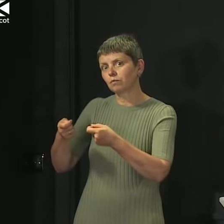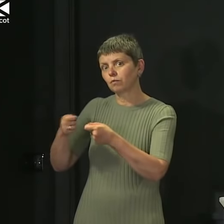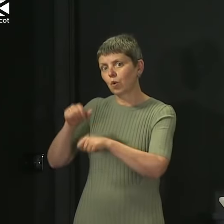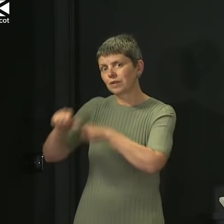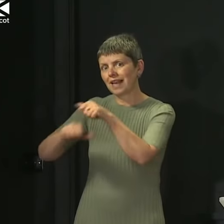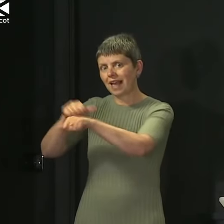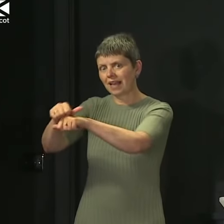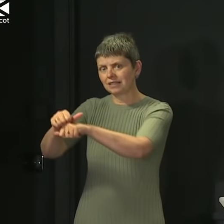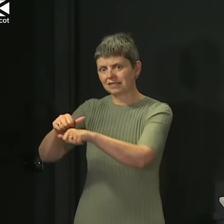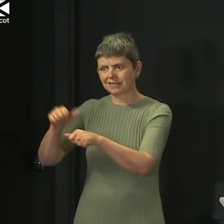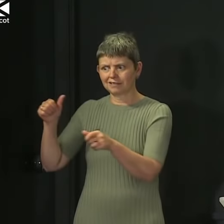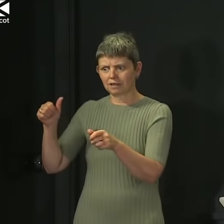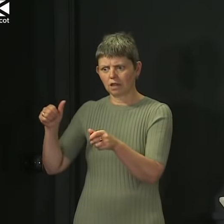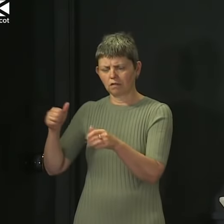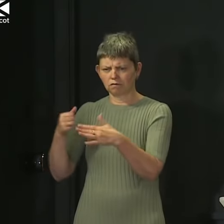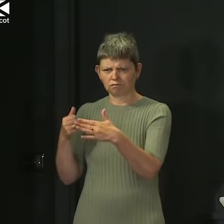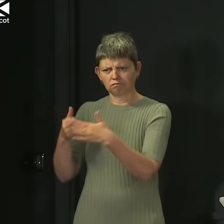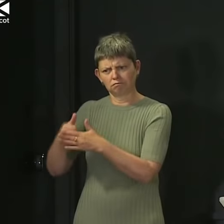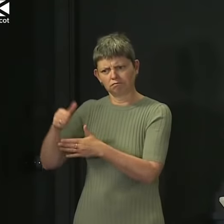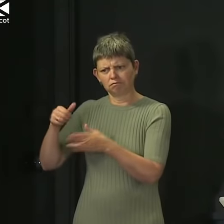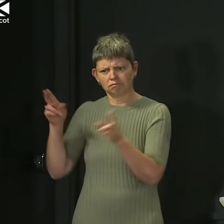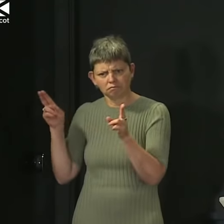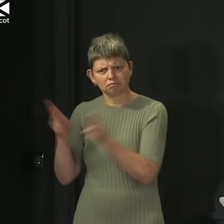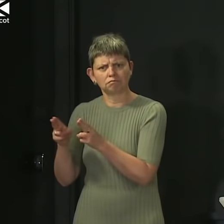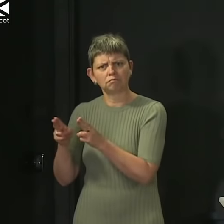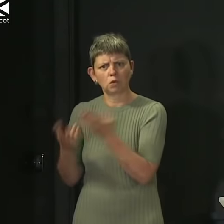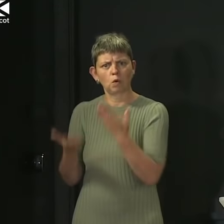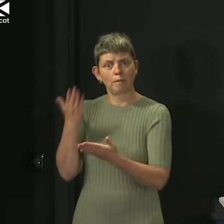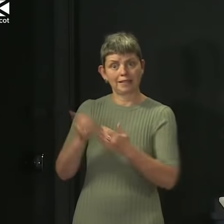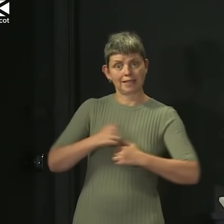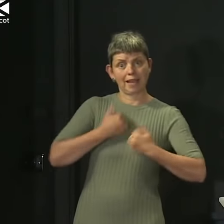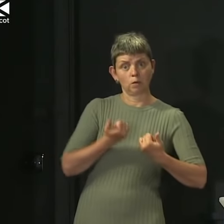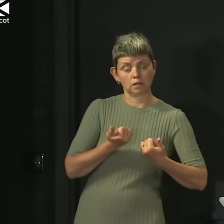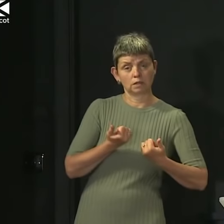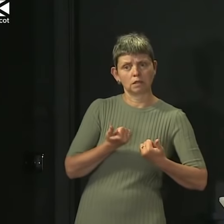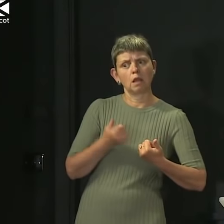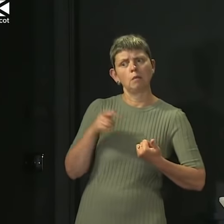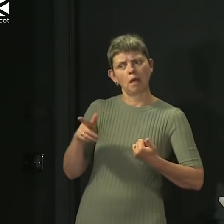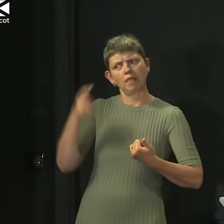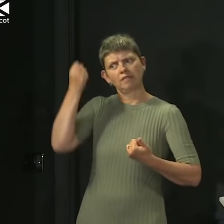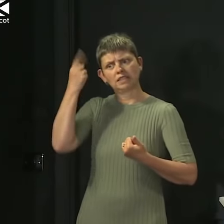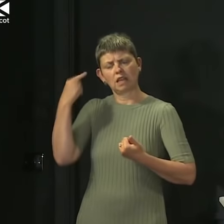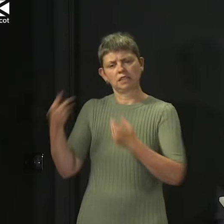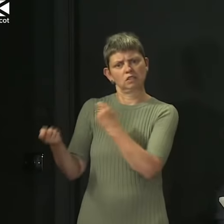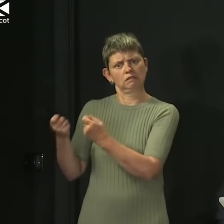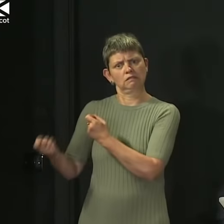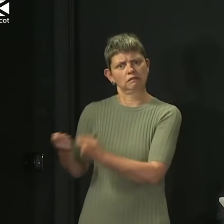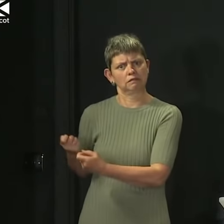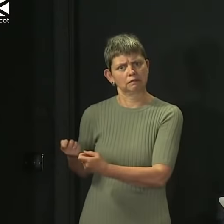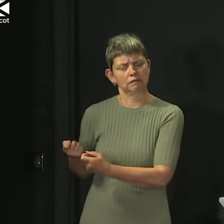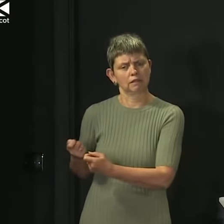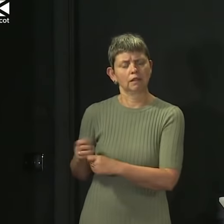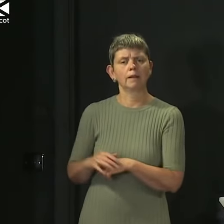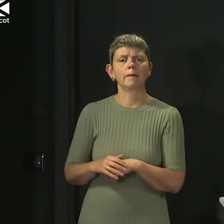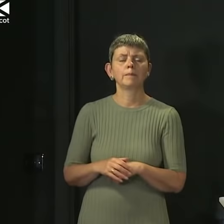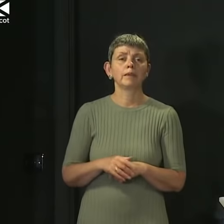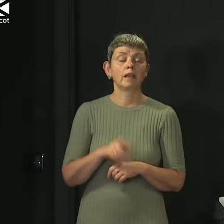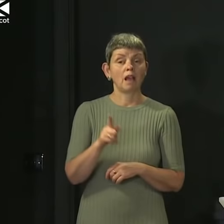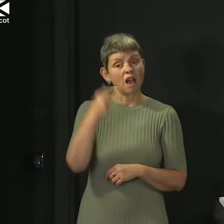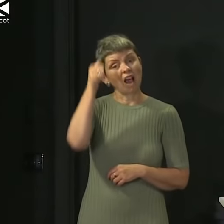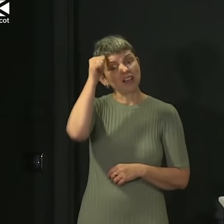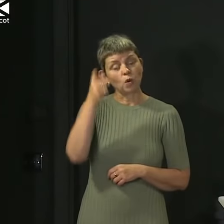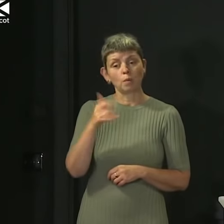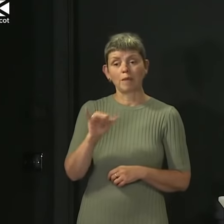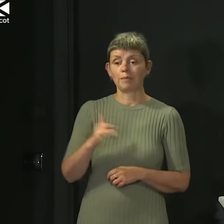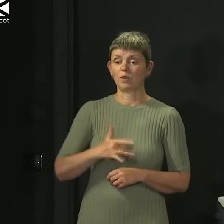is really important. And I would say to young people, I know you will feel frustrated and you will feel that it is not fair that you have to go through that process,